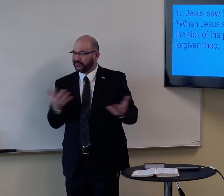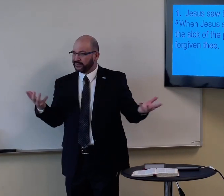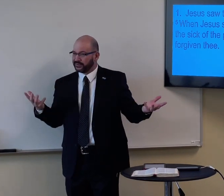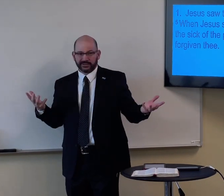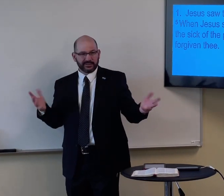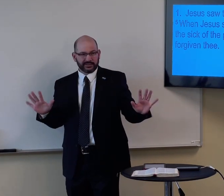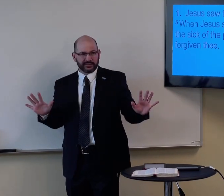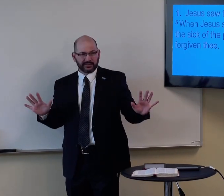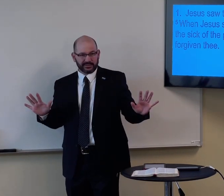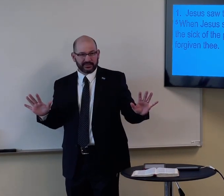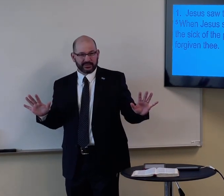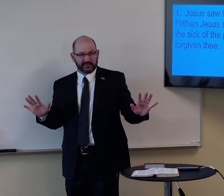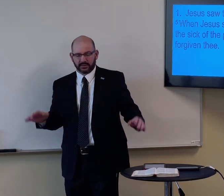The Bible warns us of this.